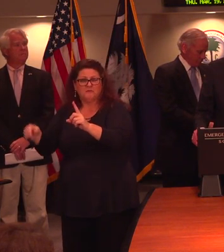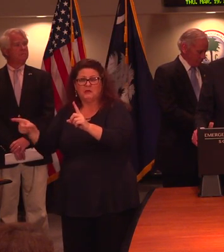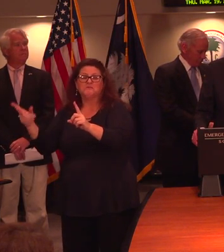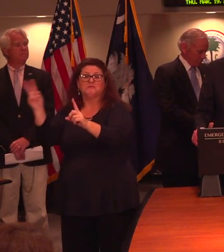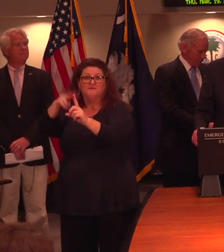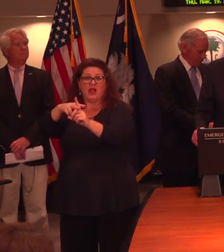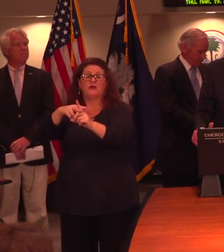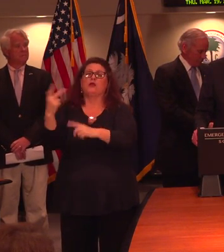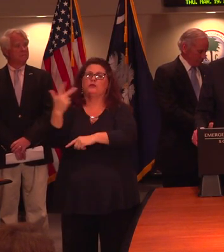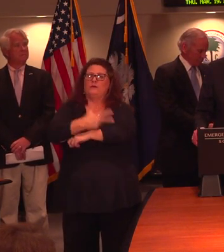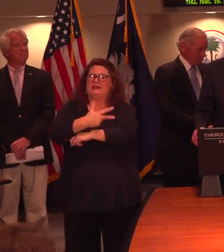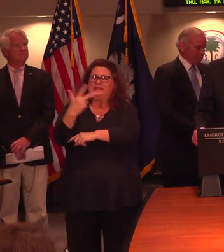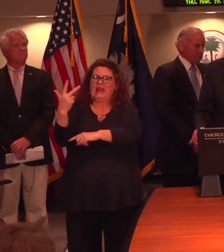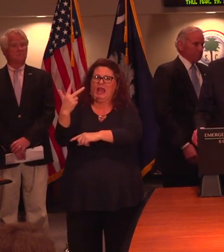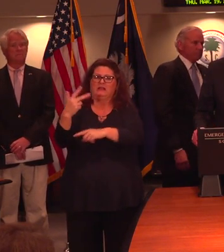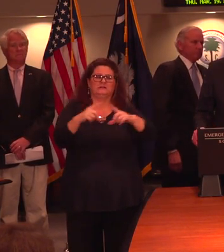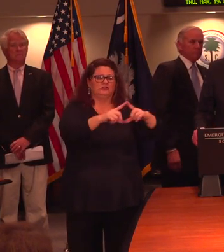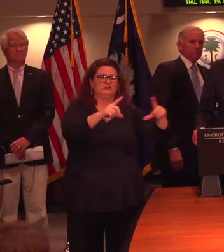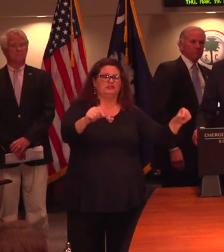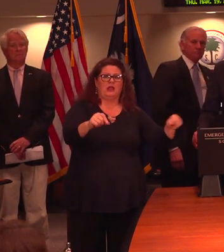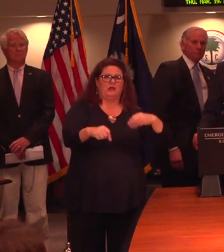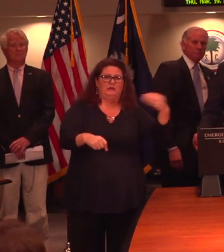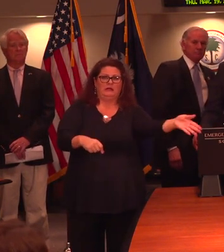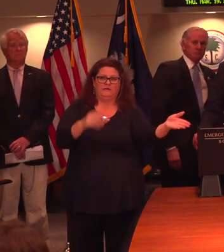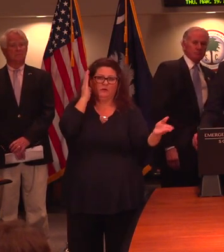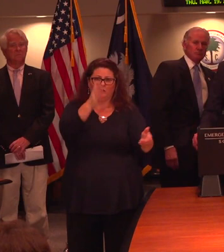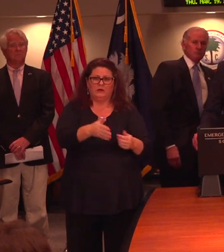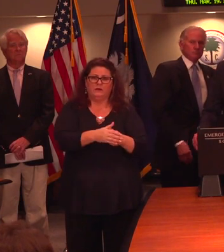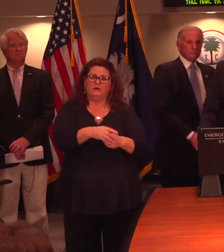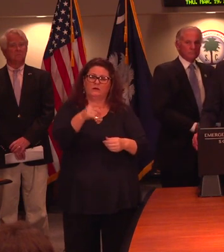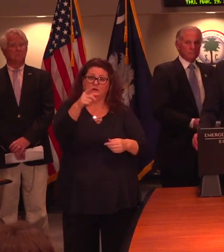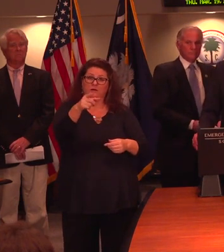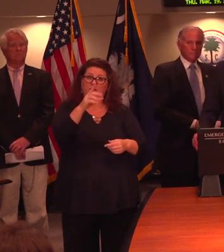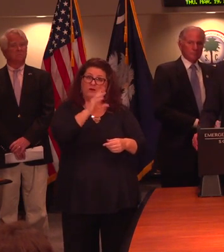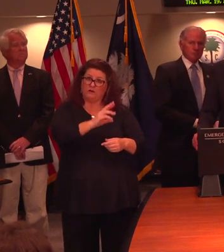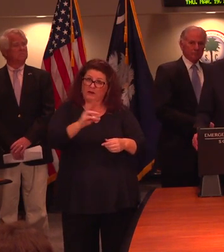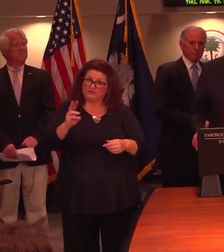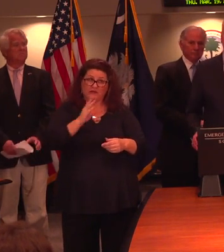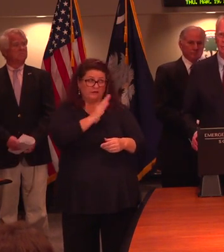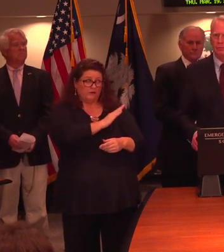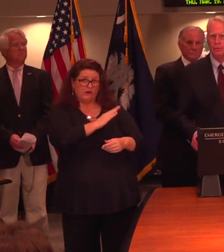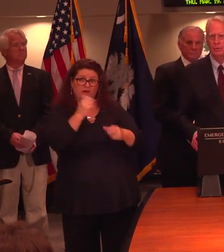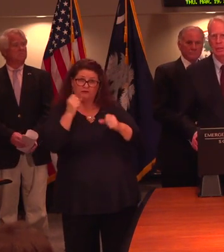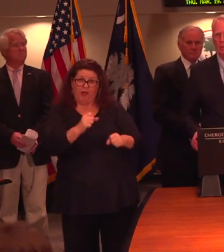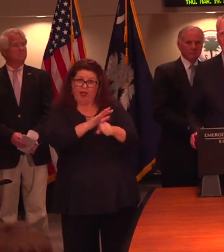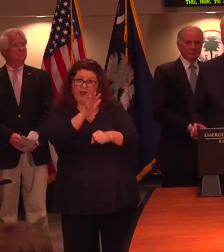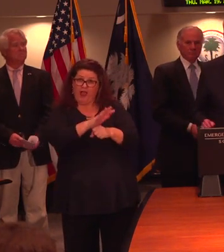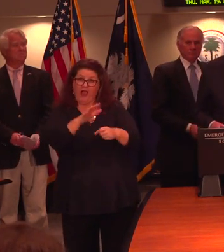be approximately three days before the employer gets his first check. Is the website capable of handling everyone who's filing?